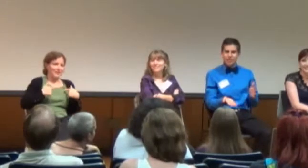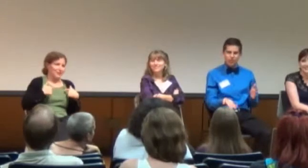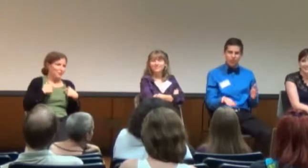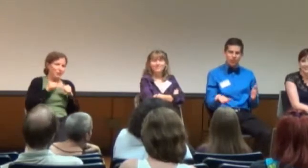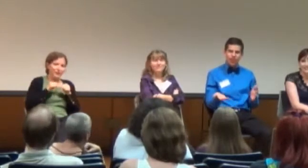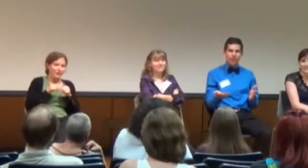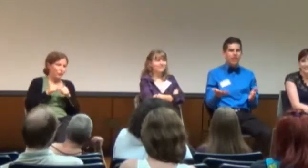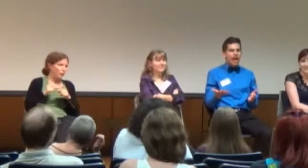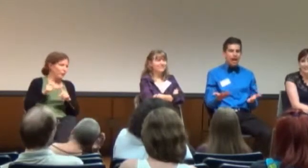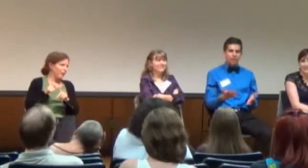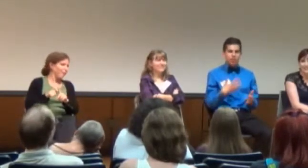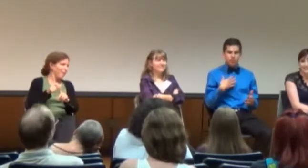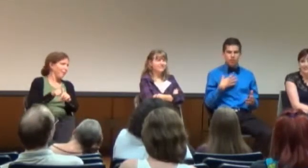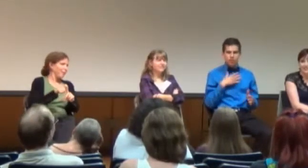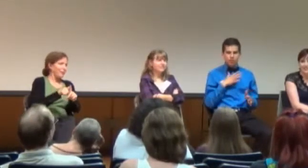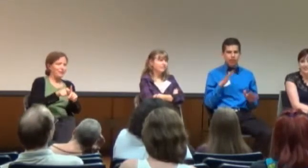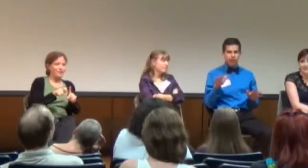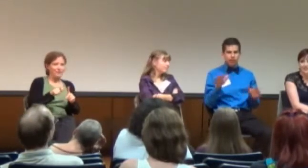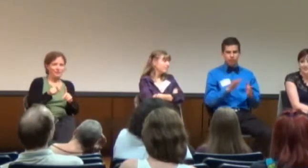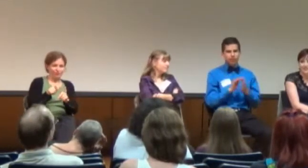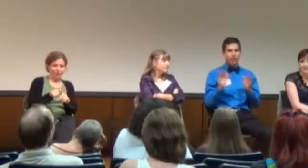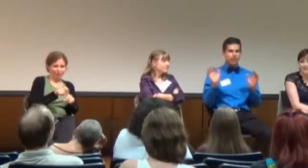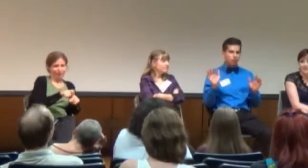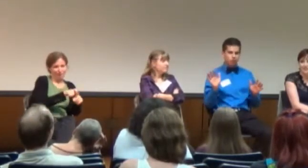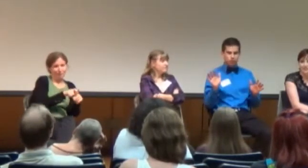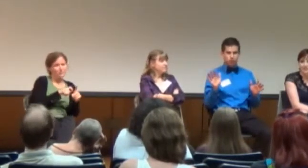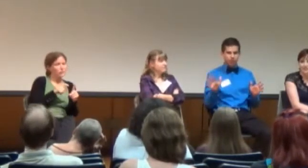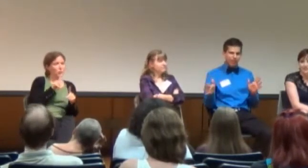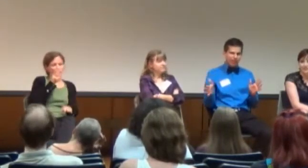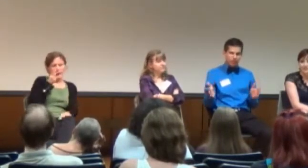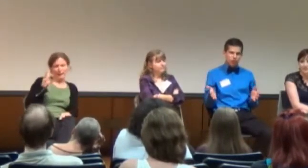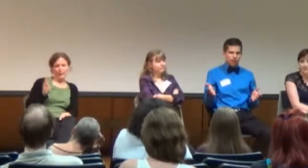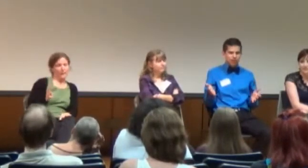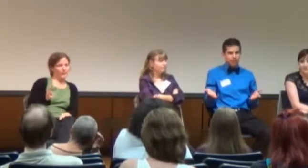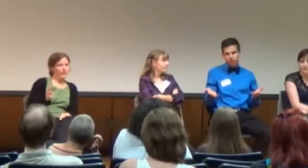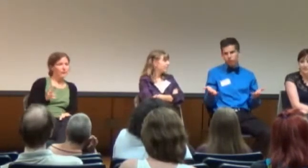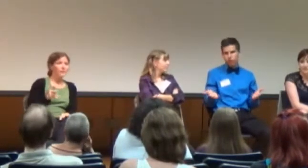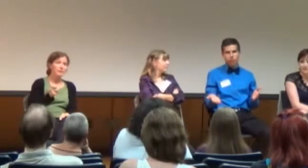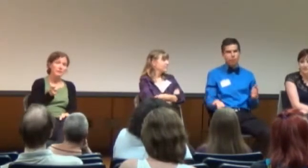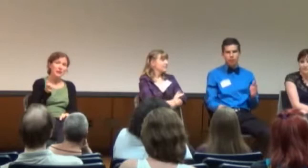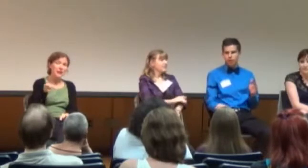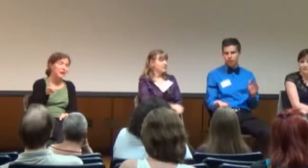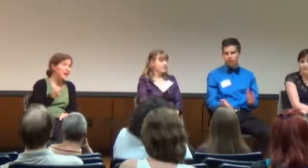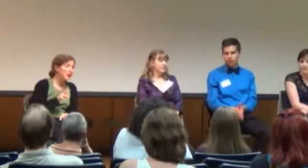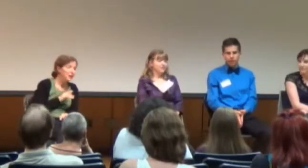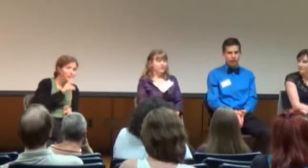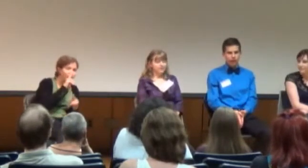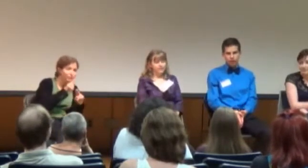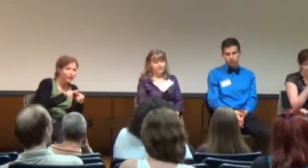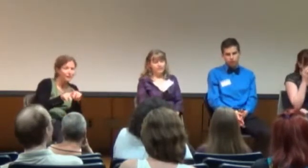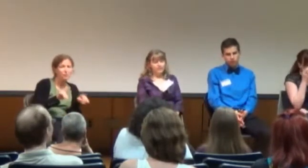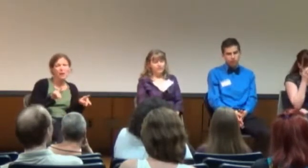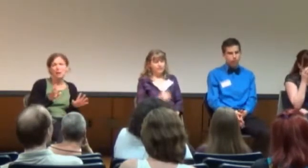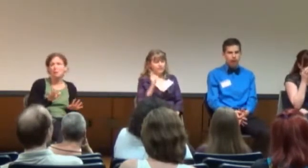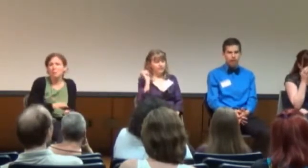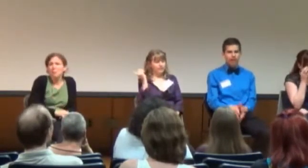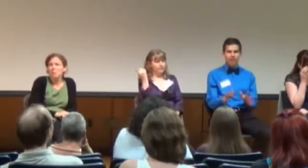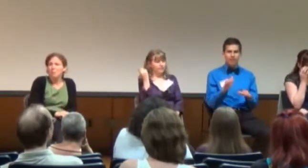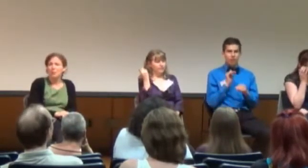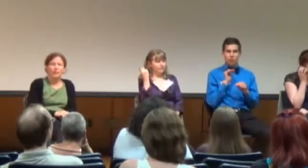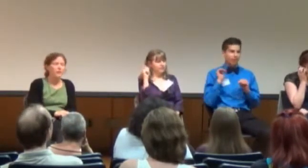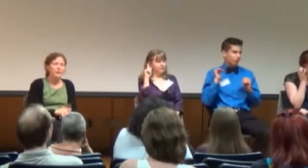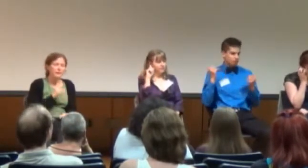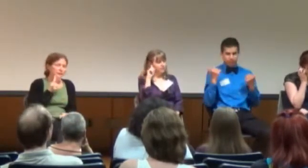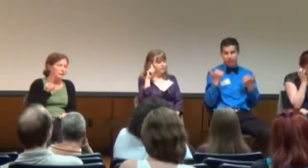to continue trolling. So, I personally say ignore the trolls. If you want to delete them, that's fun. But, yeah, I